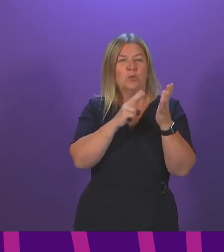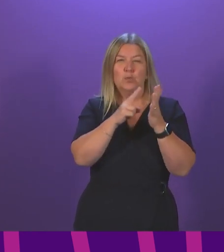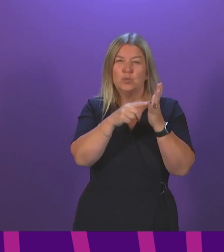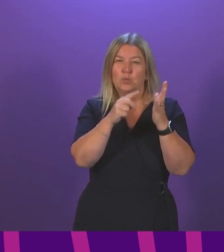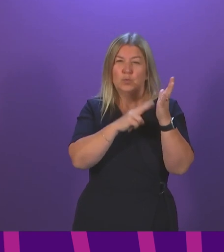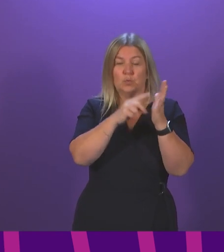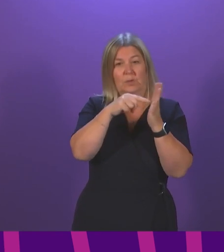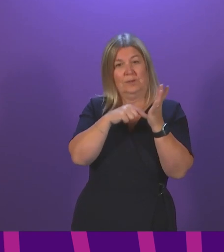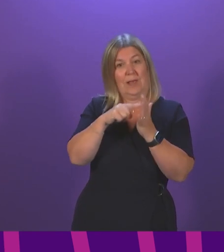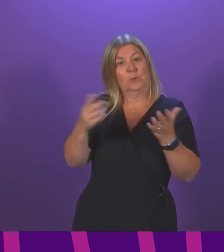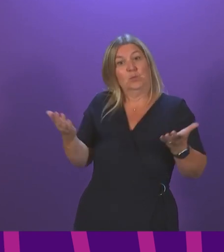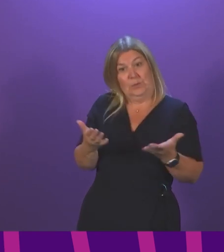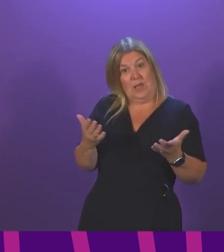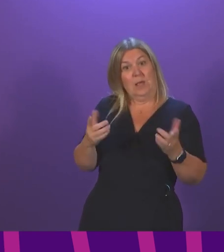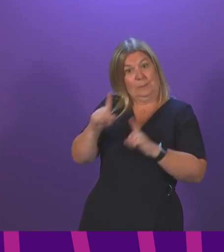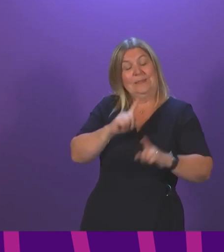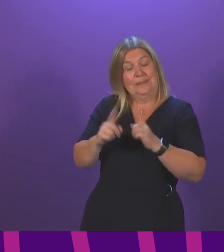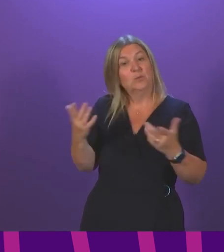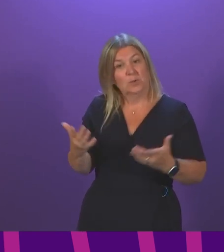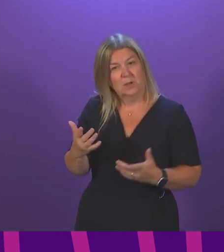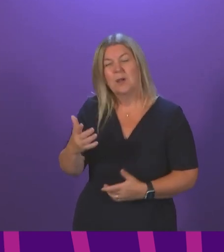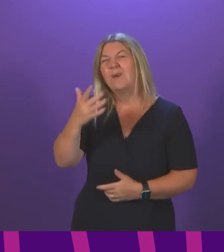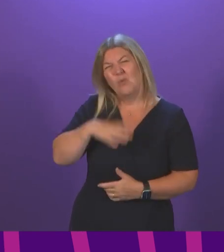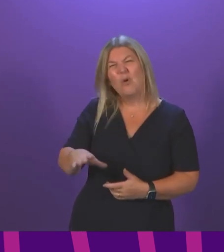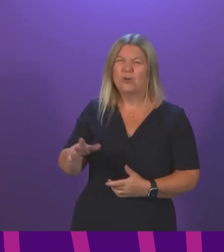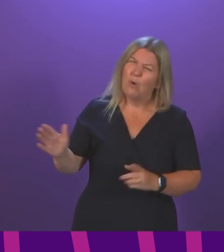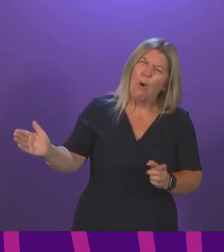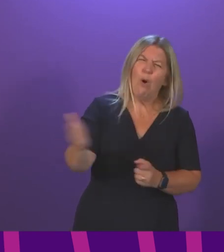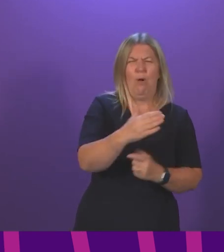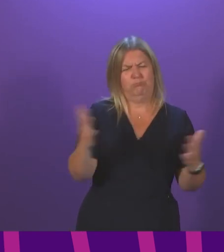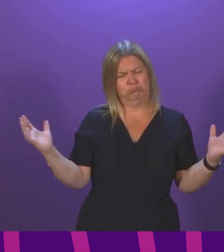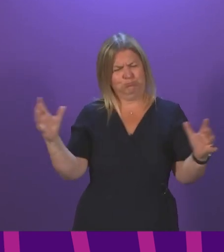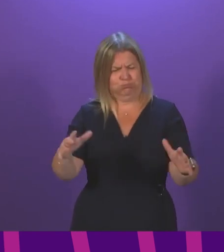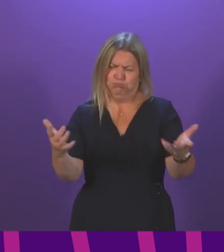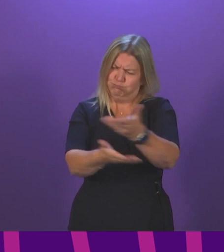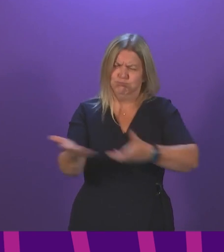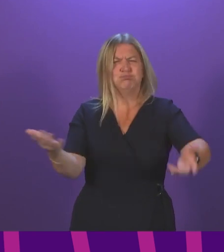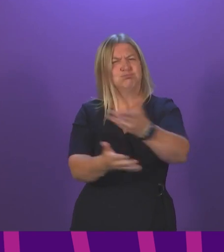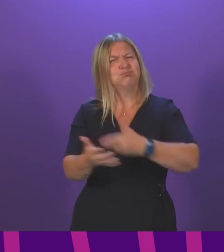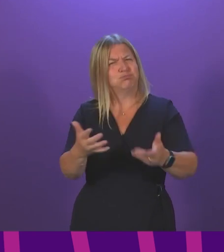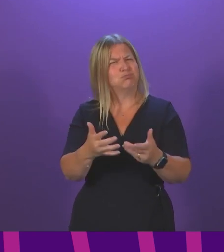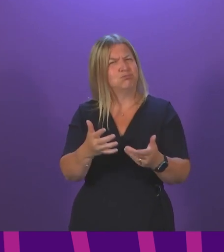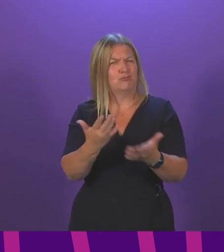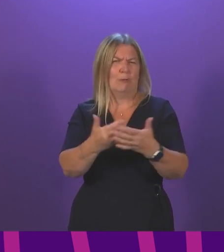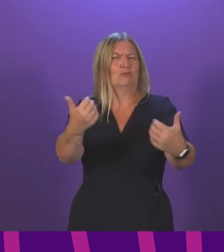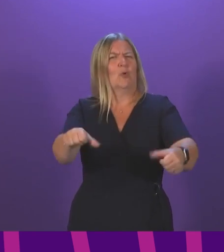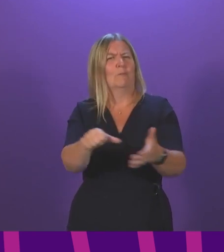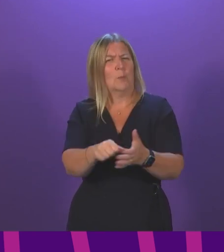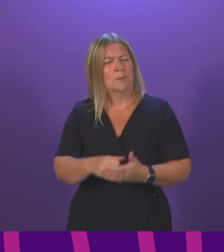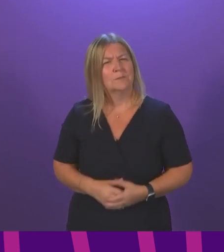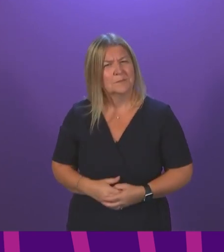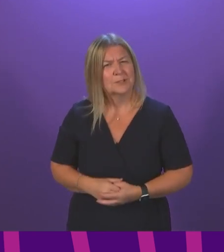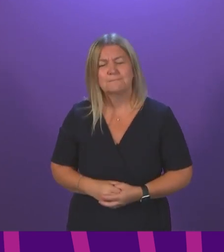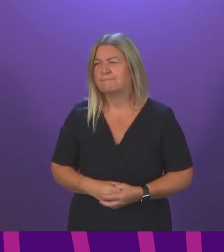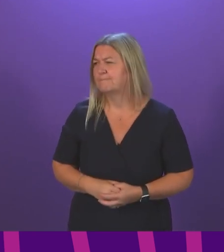Obviously, we want all parties to get round the table and identify solutions to the challenges that are facing our rail services. Maggie Chapman.